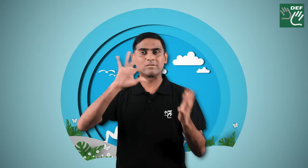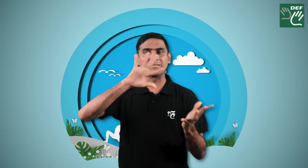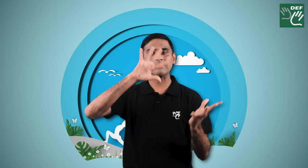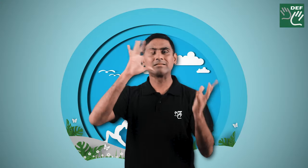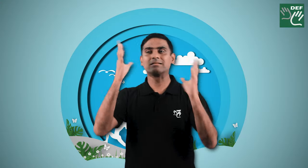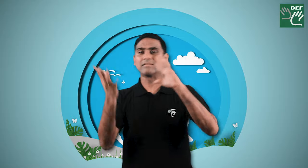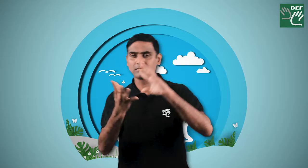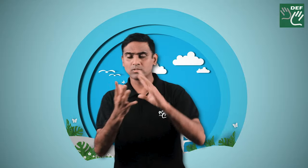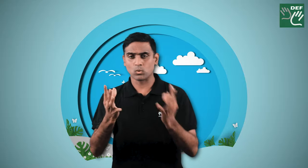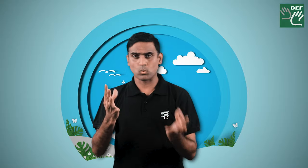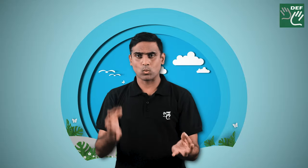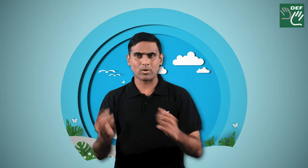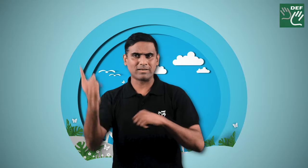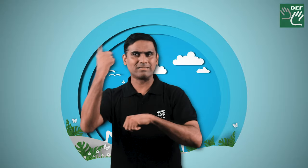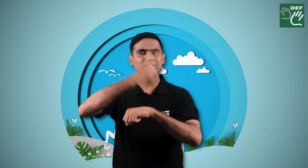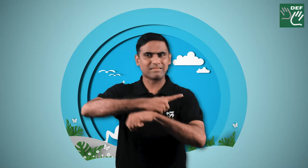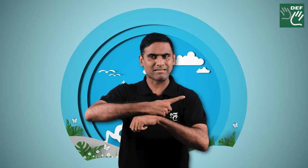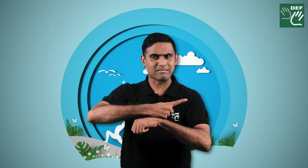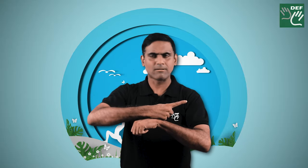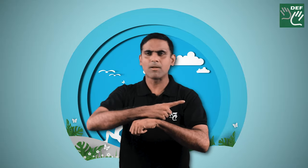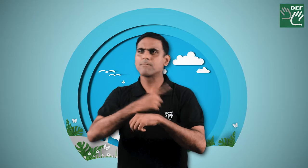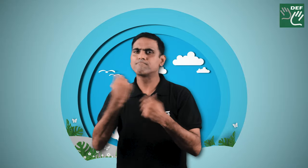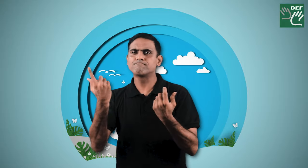what's the logos meaning of international yoga day